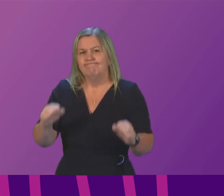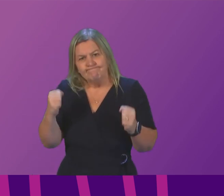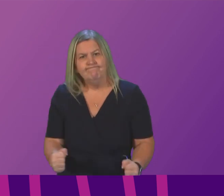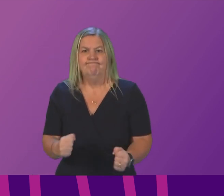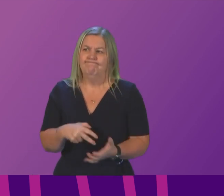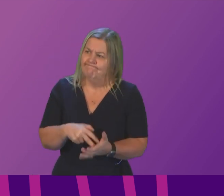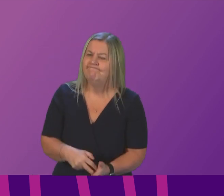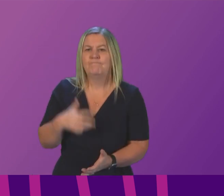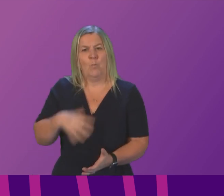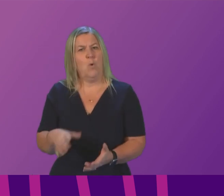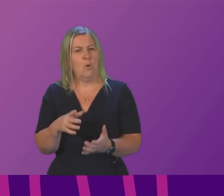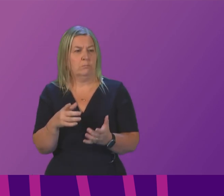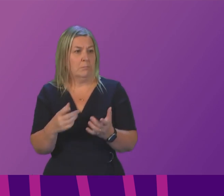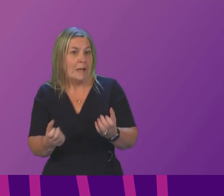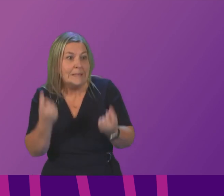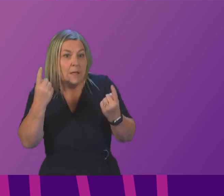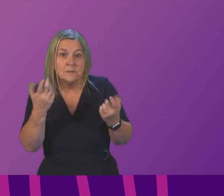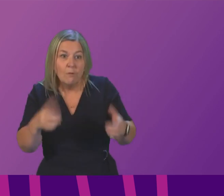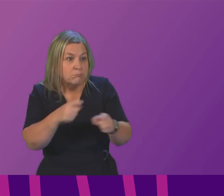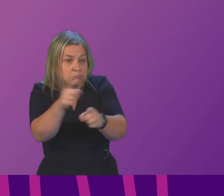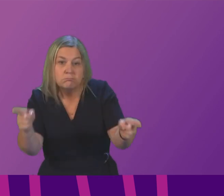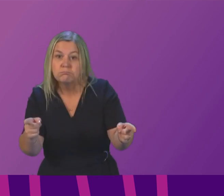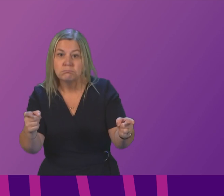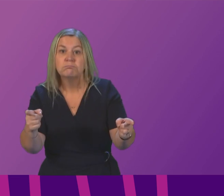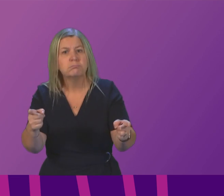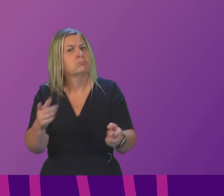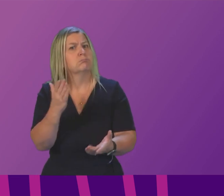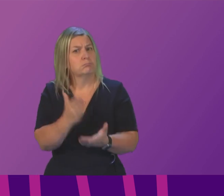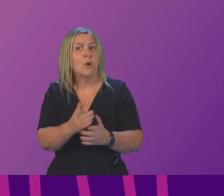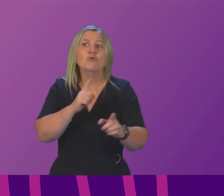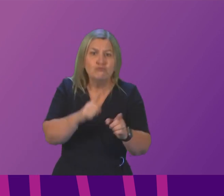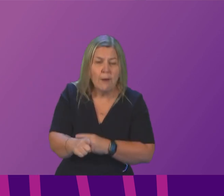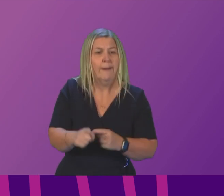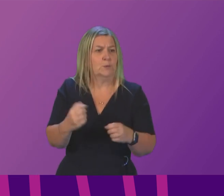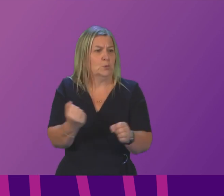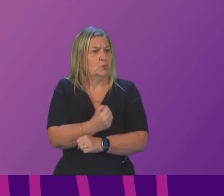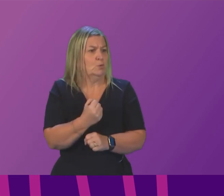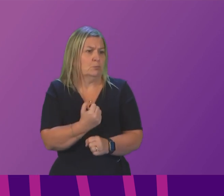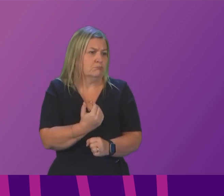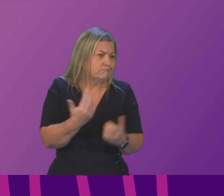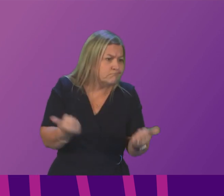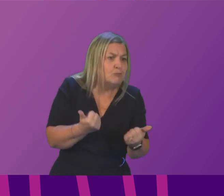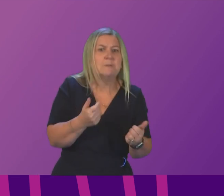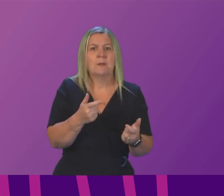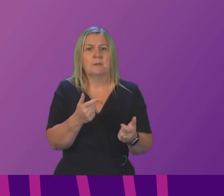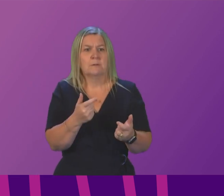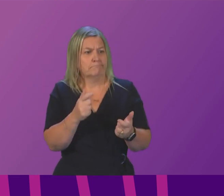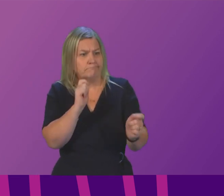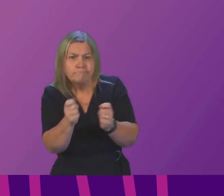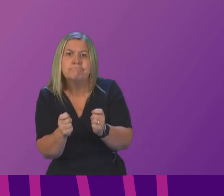open to ideas, to suggestions, and that we are genuinely doing everything reasonable we can to turn that around.